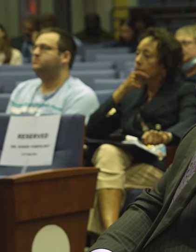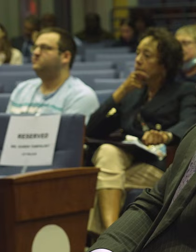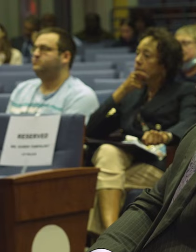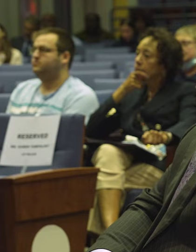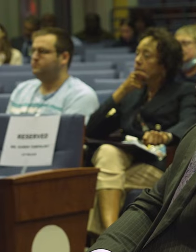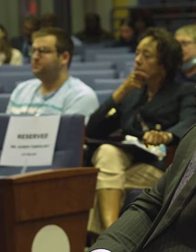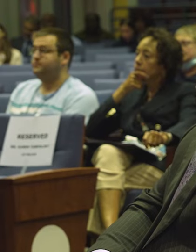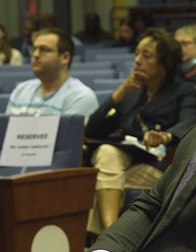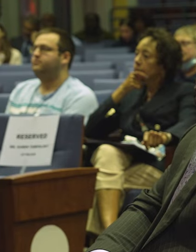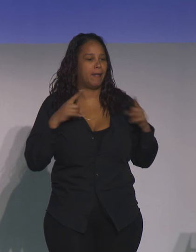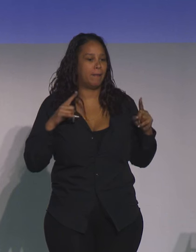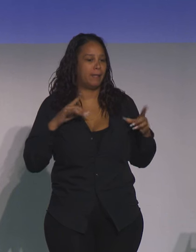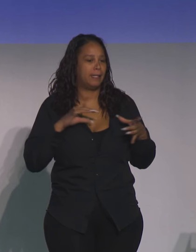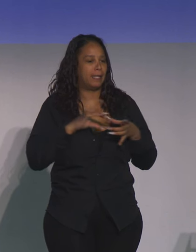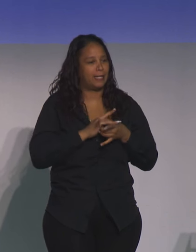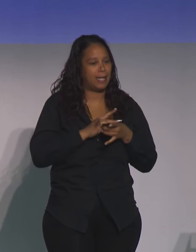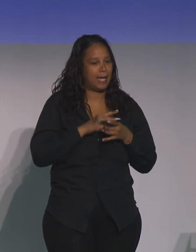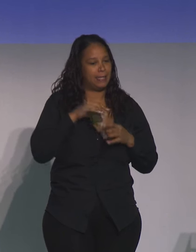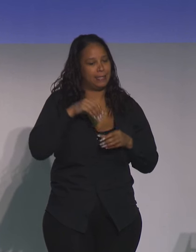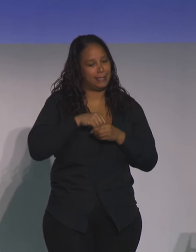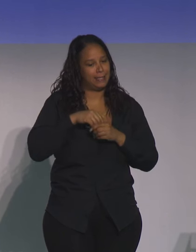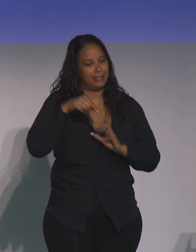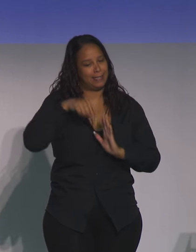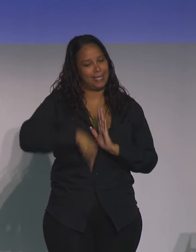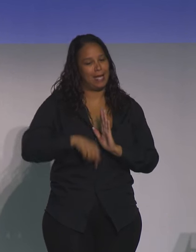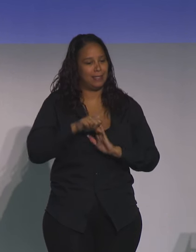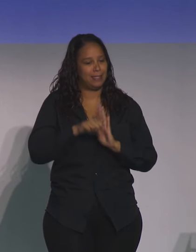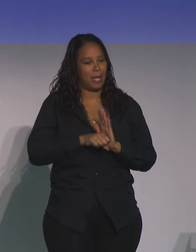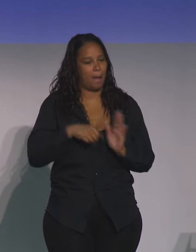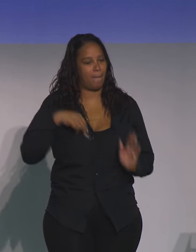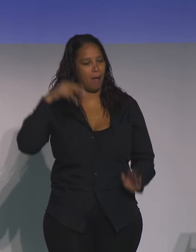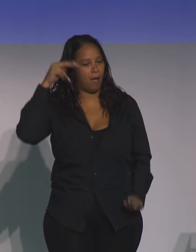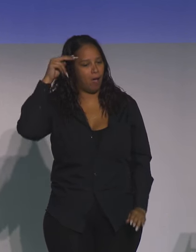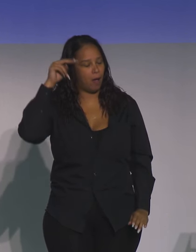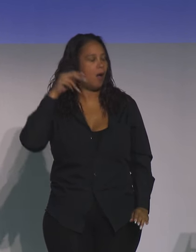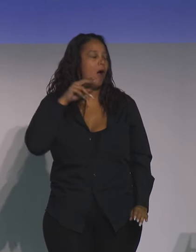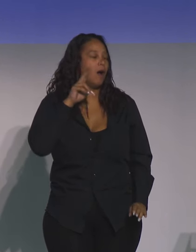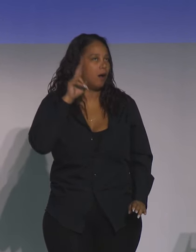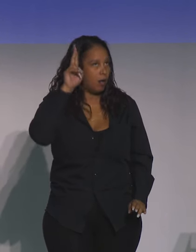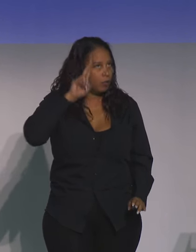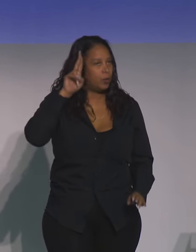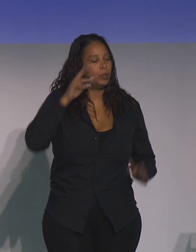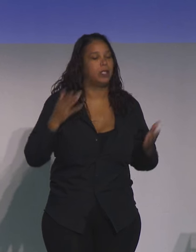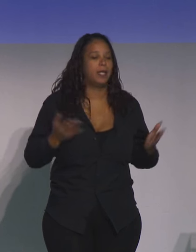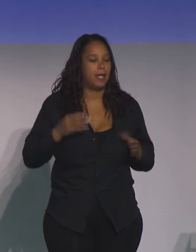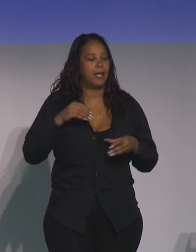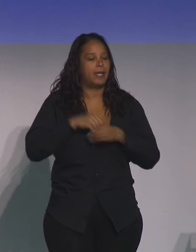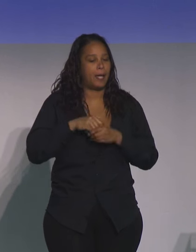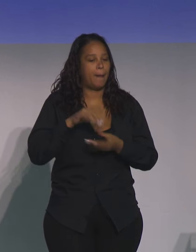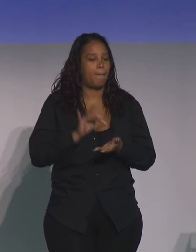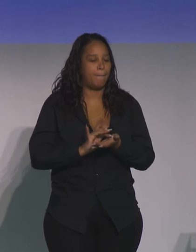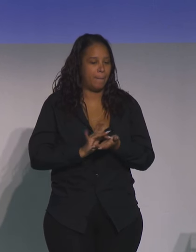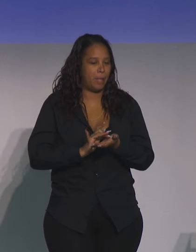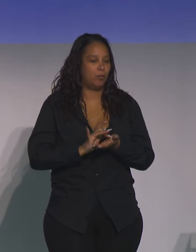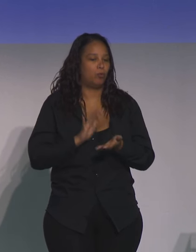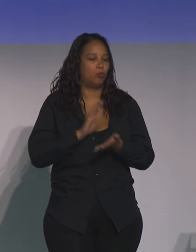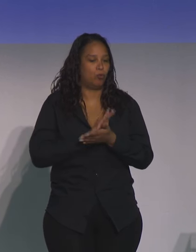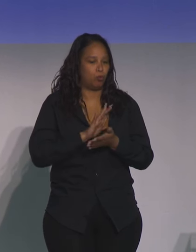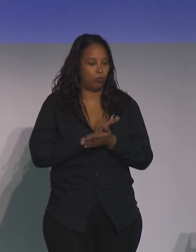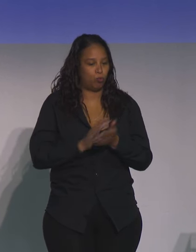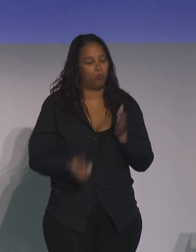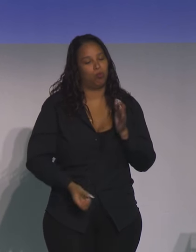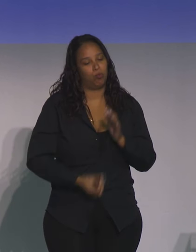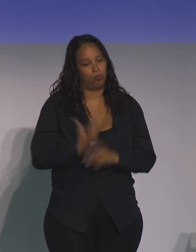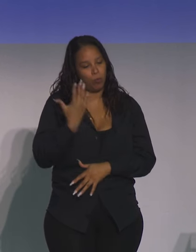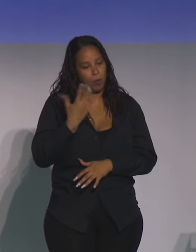family's connection to Downstate. As you heard, my uncle was here for medical school and grew up